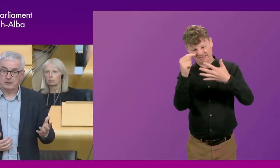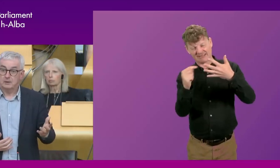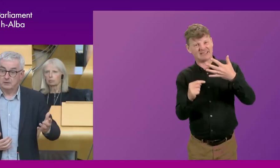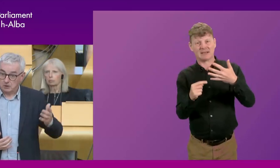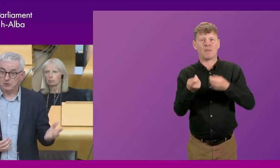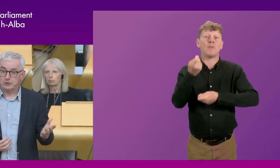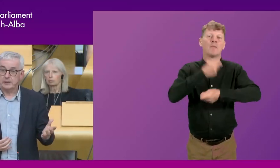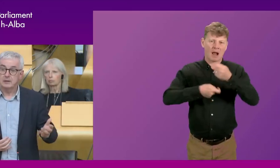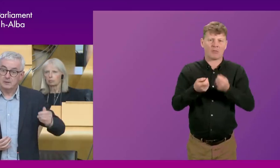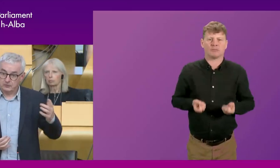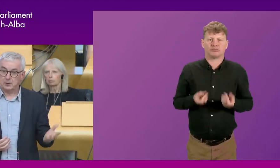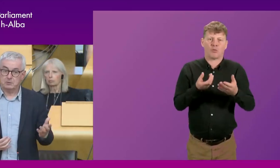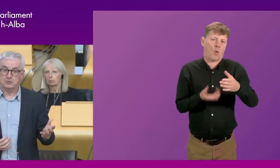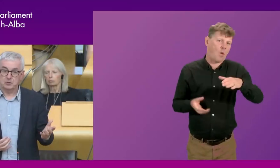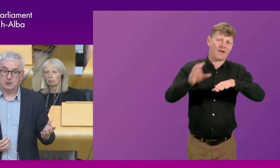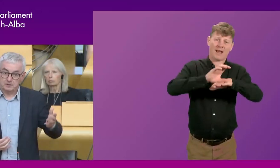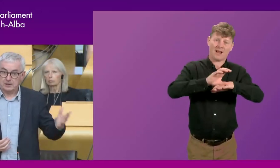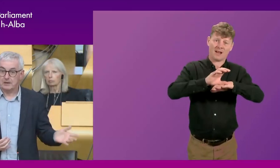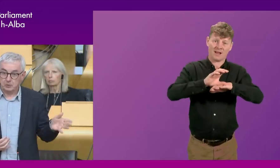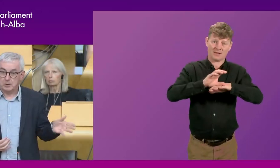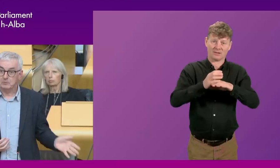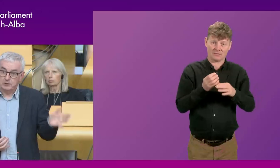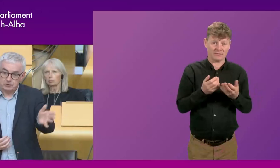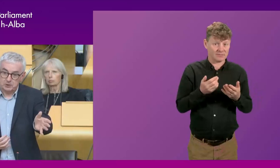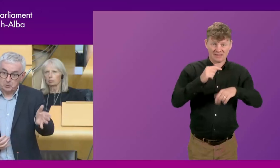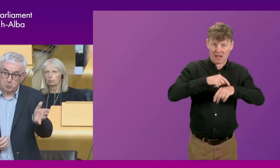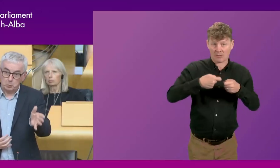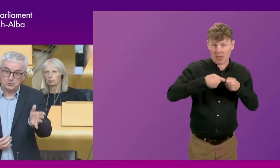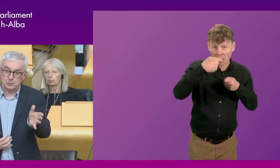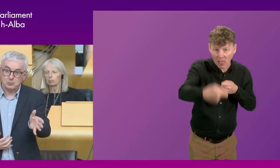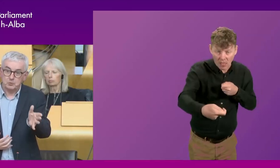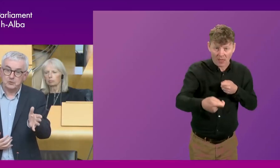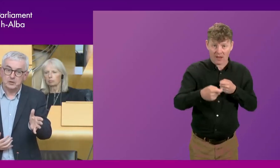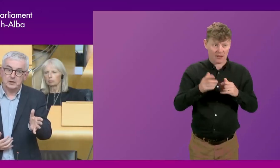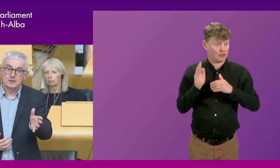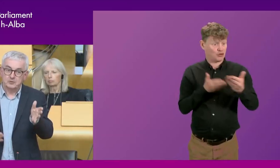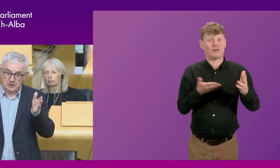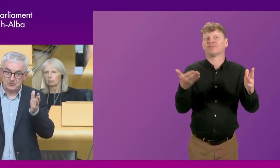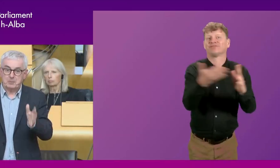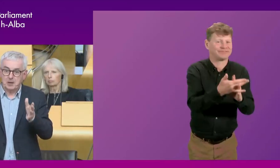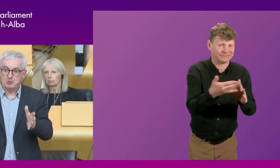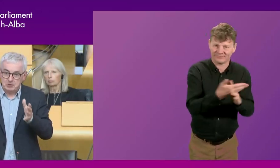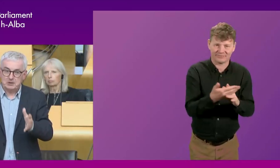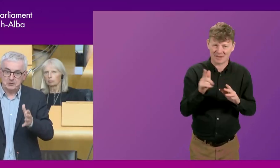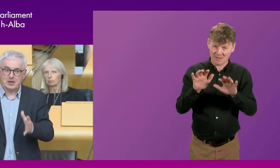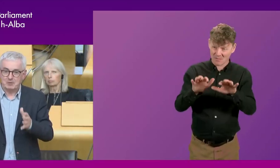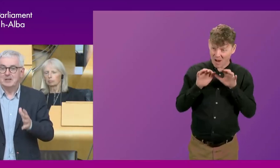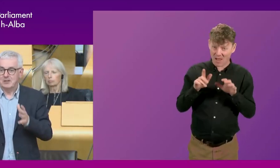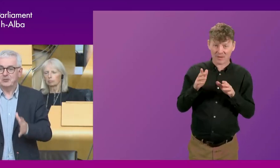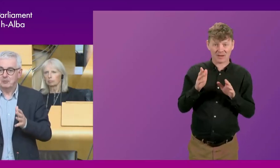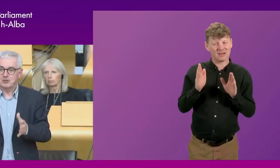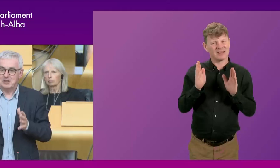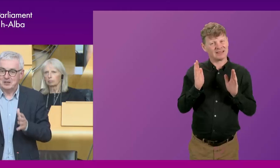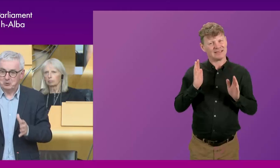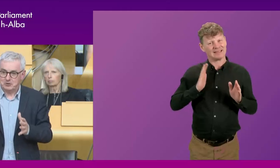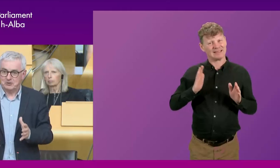overhead. They're costly, they're time consuming, and they get in the way of delivering what is there. So has the parliament really got to have a